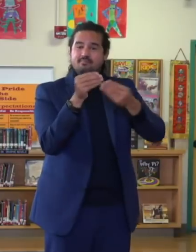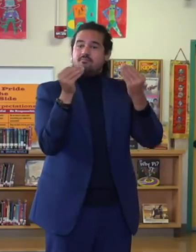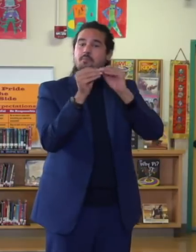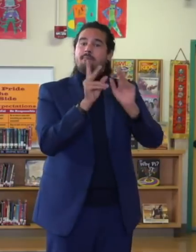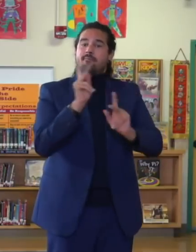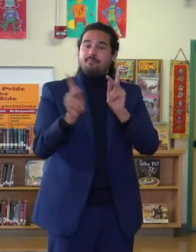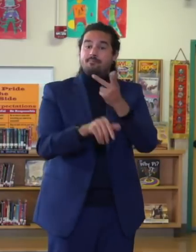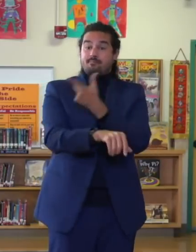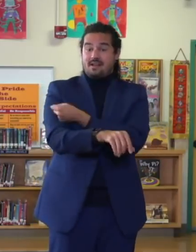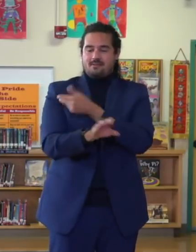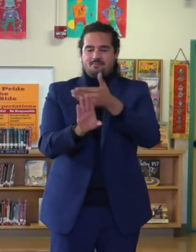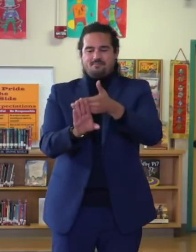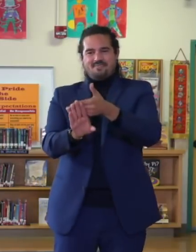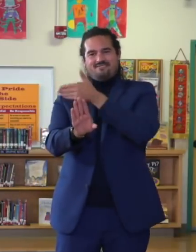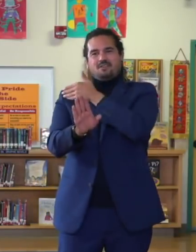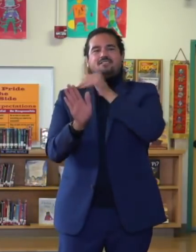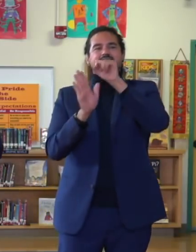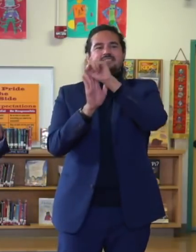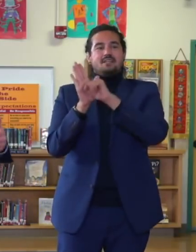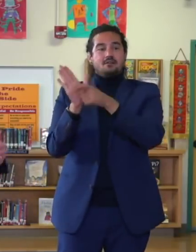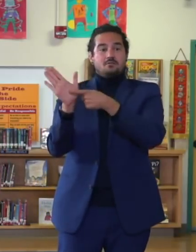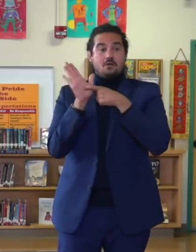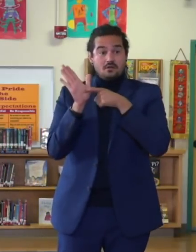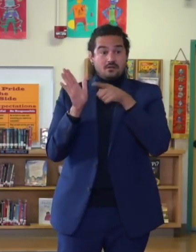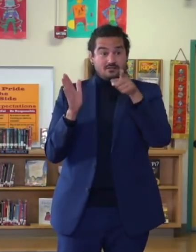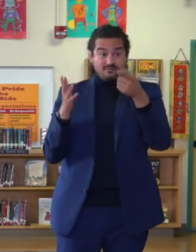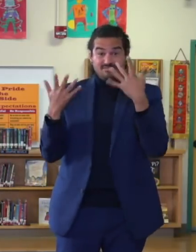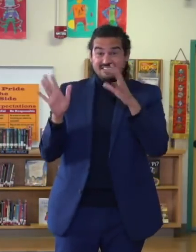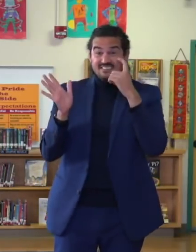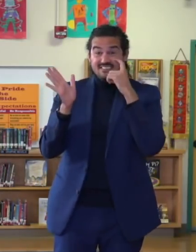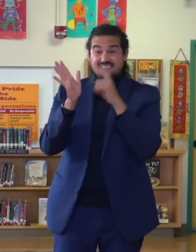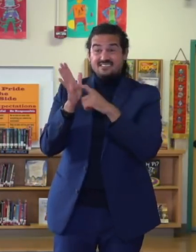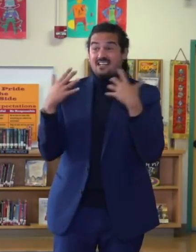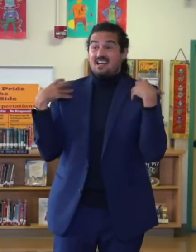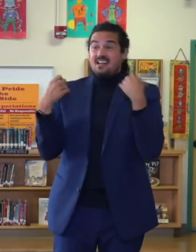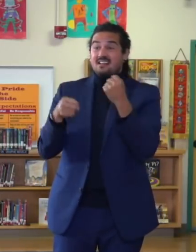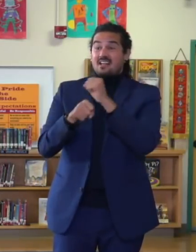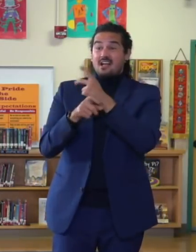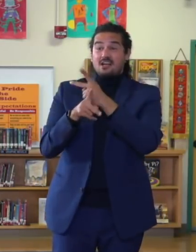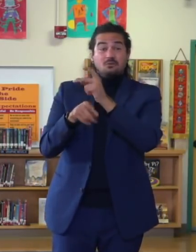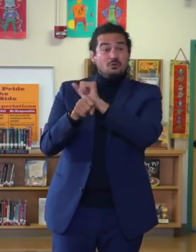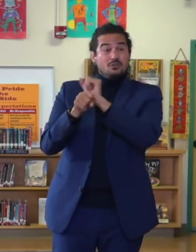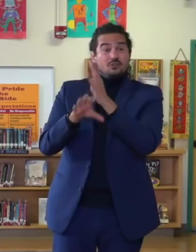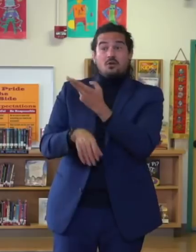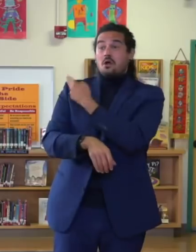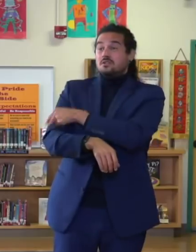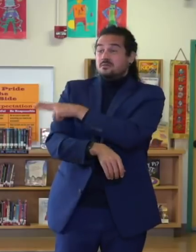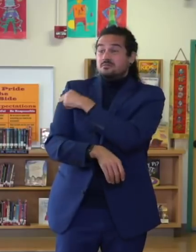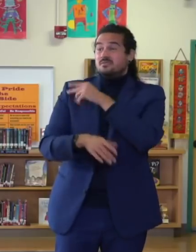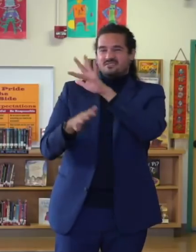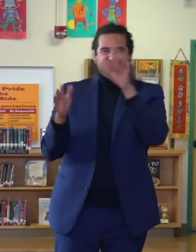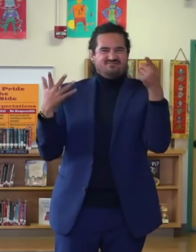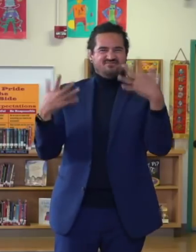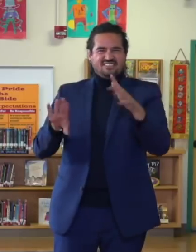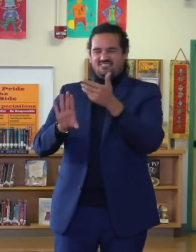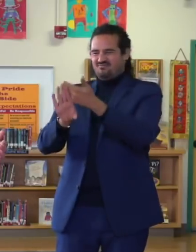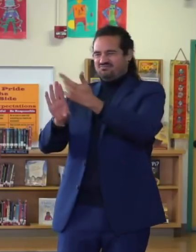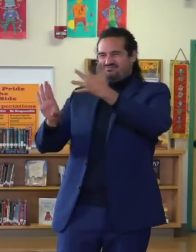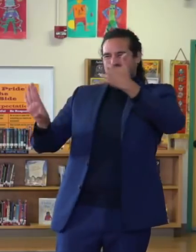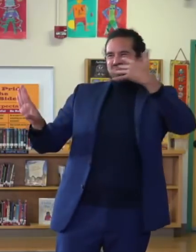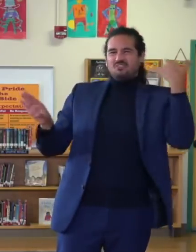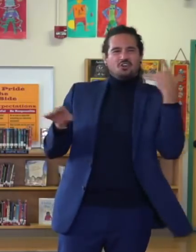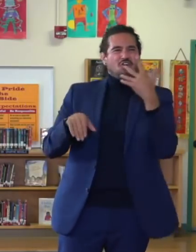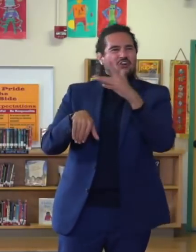established. You've seen that with health care worker mandates. You've seen that with state staff mandates. And I'll just highlight there was an